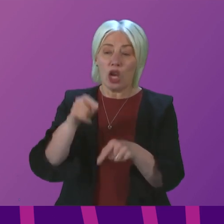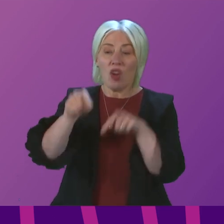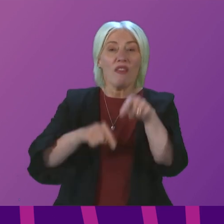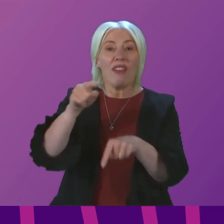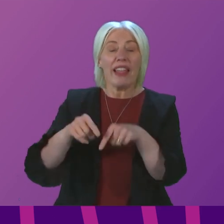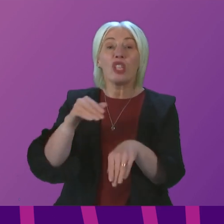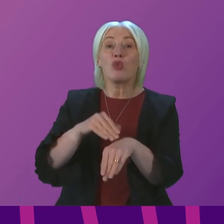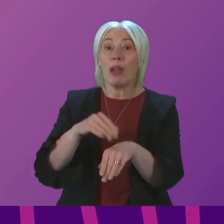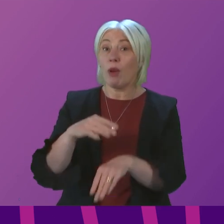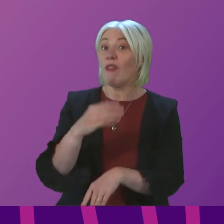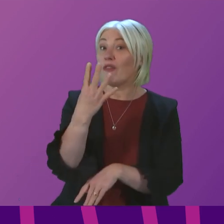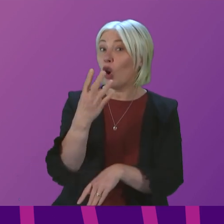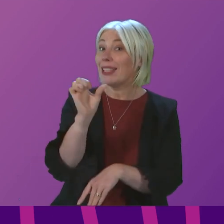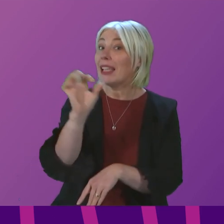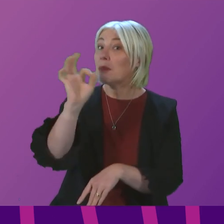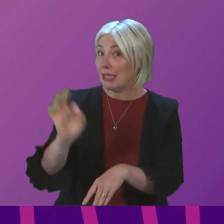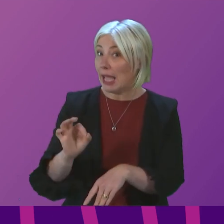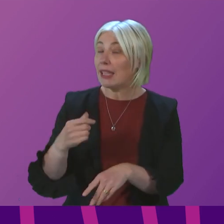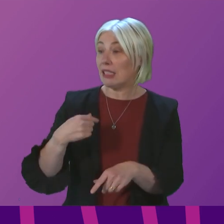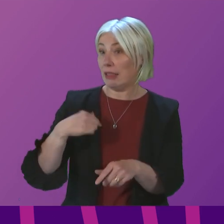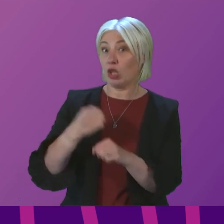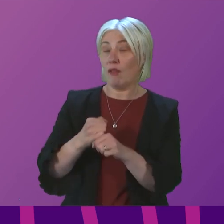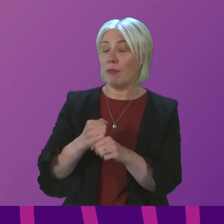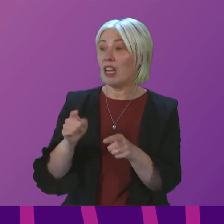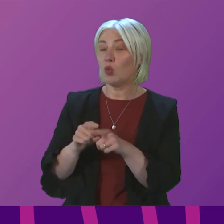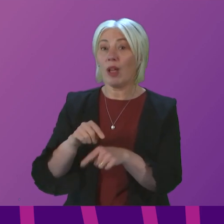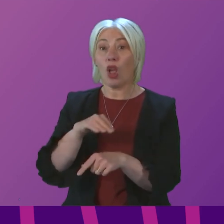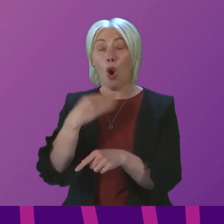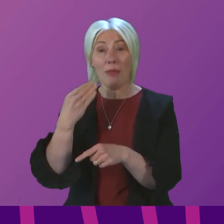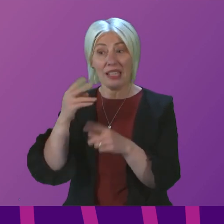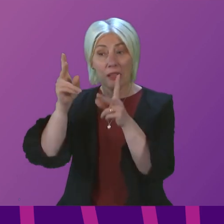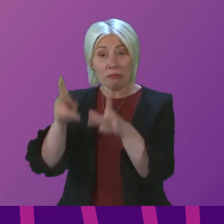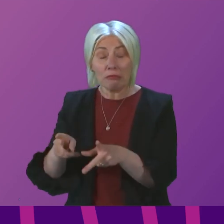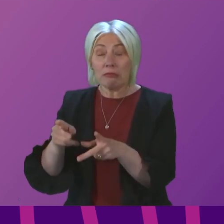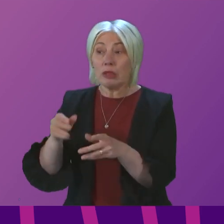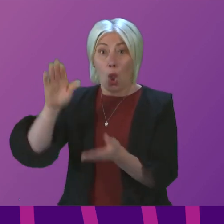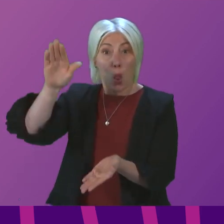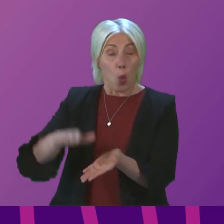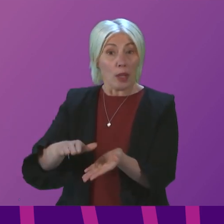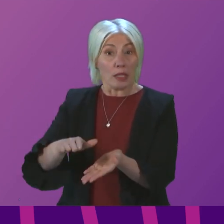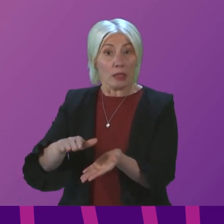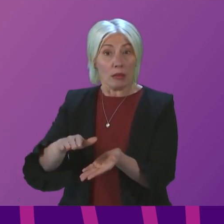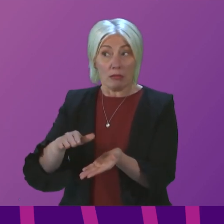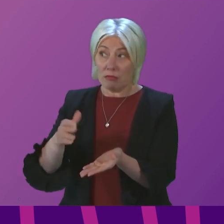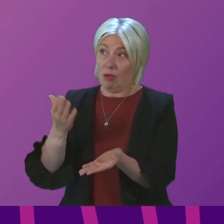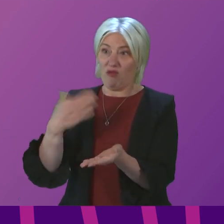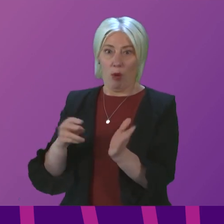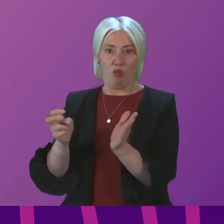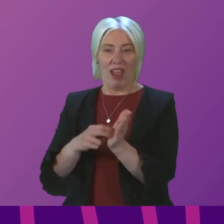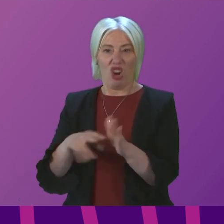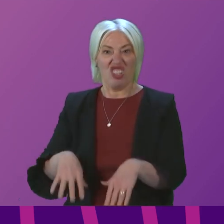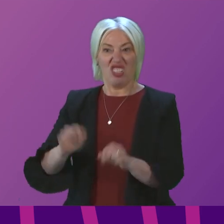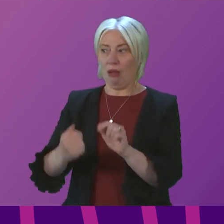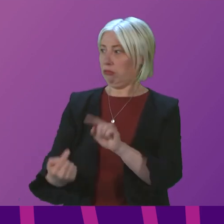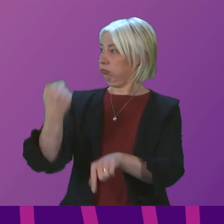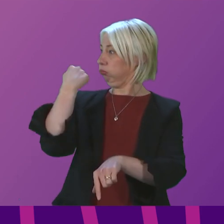since this government took office. Homicide cases at their lowest level since comparable records began back in